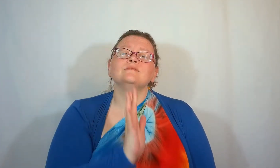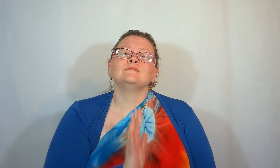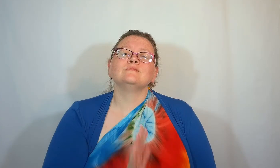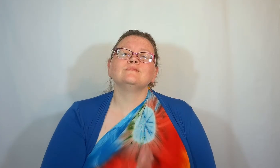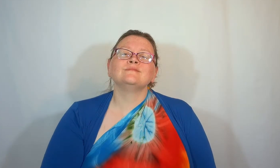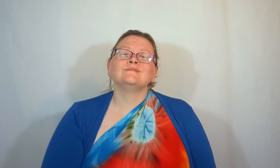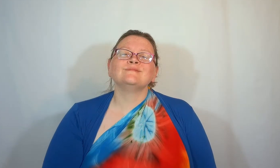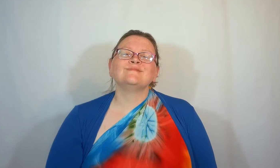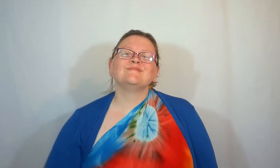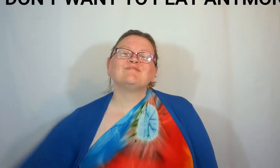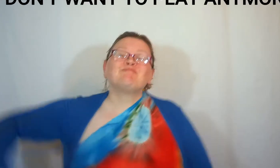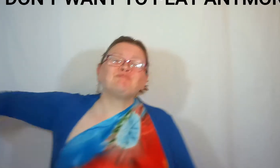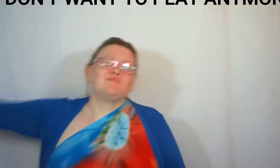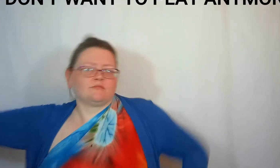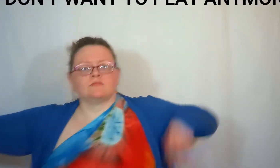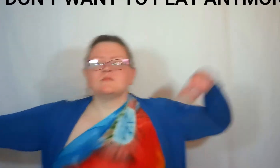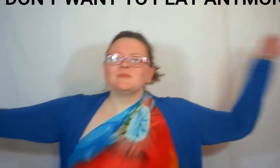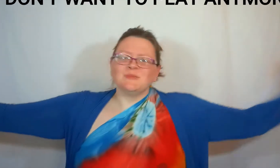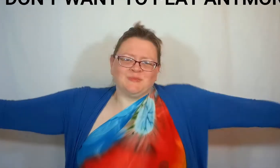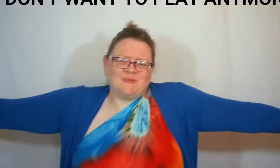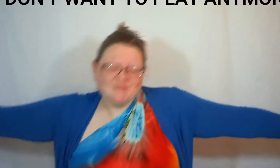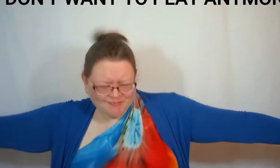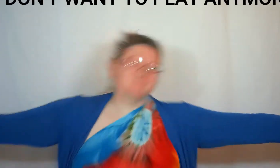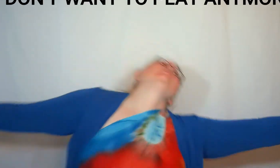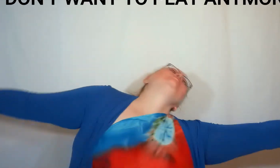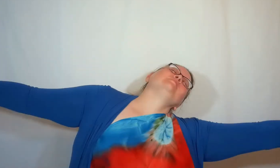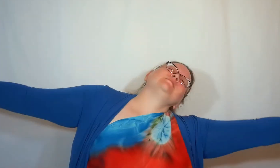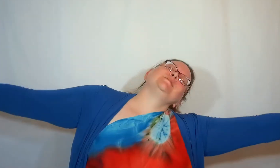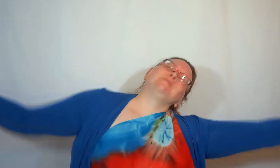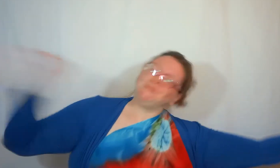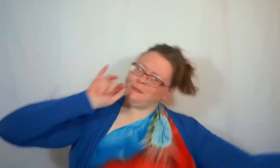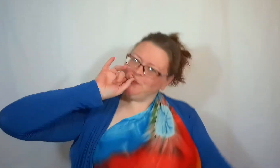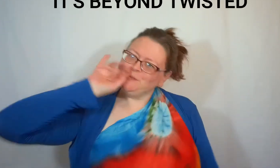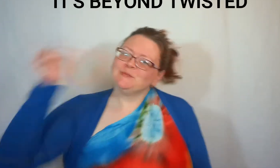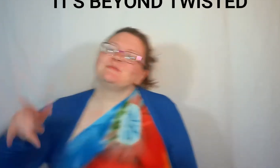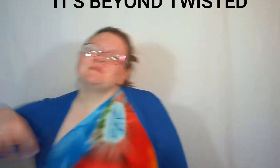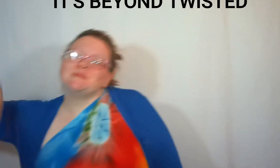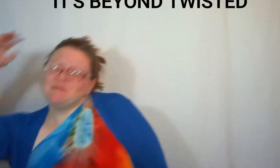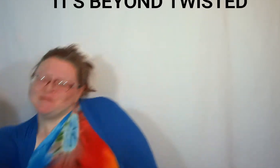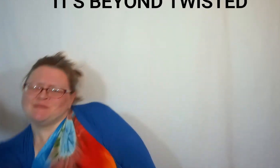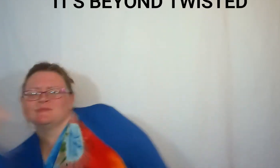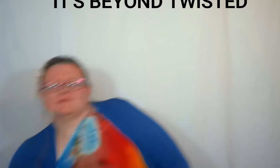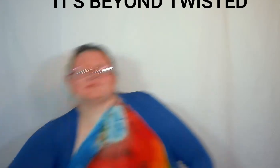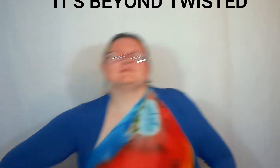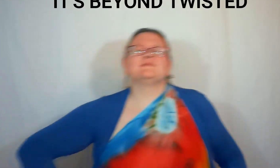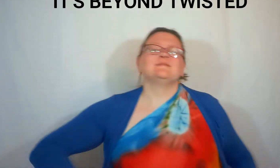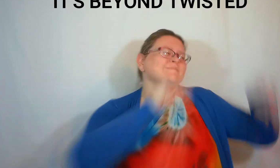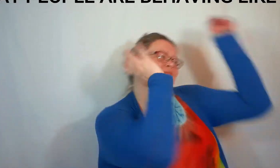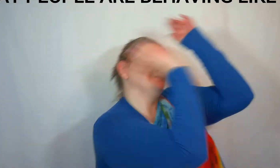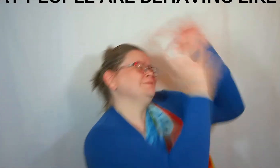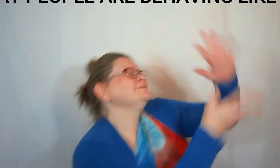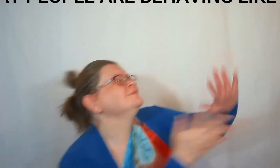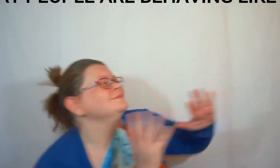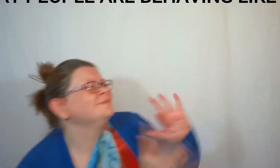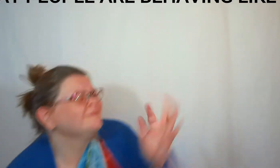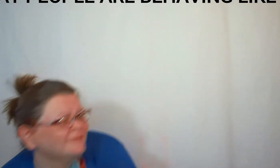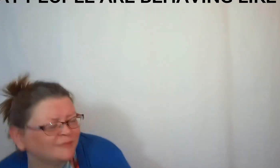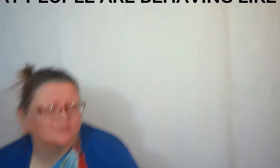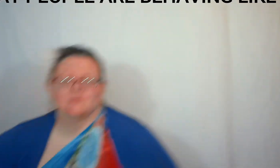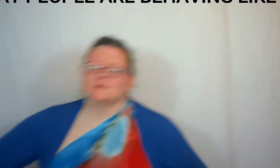You throw your head back and you're spinning the wind Let the walls crack,